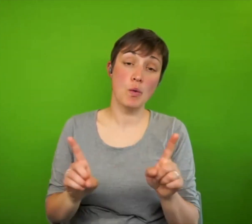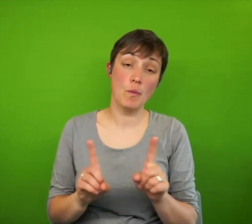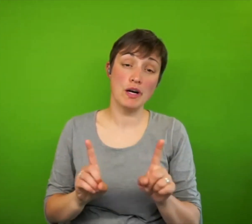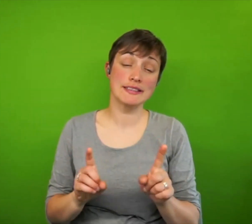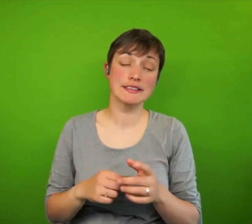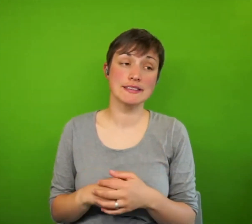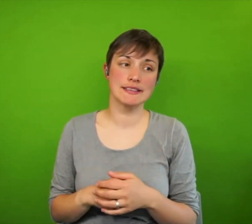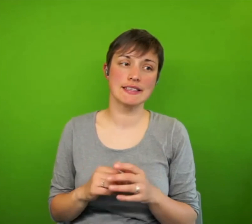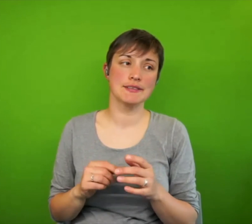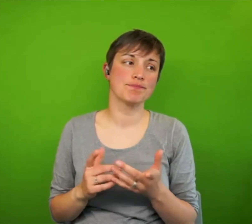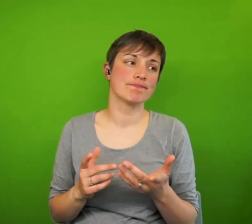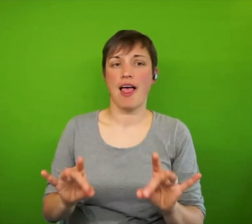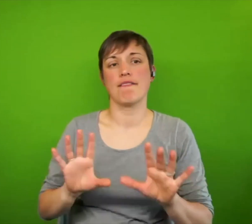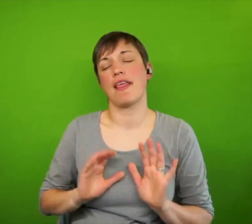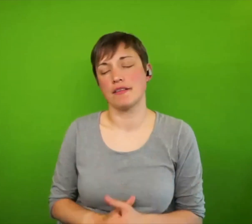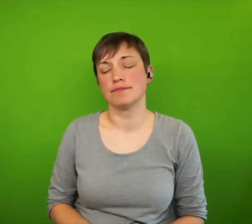I'll leave it at that.